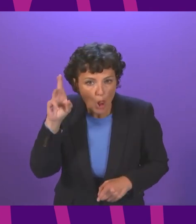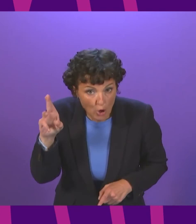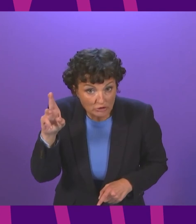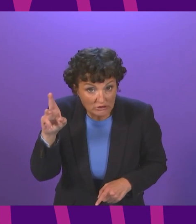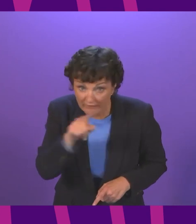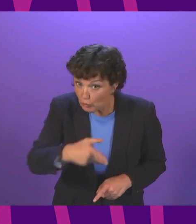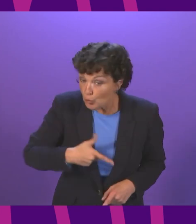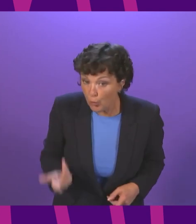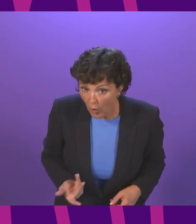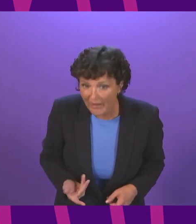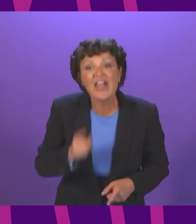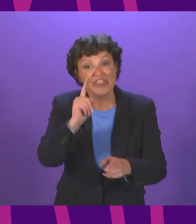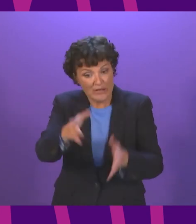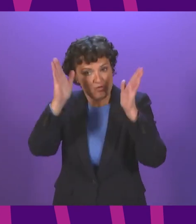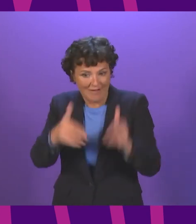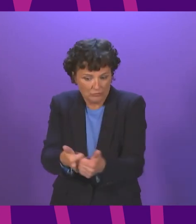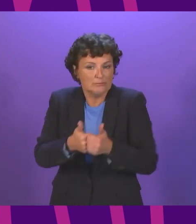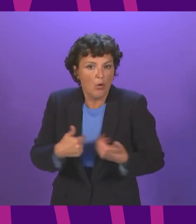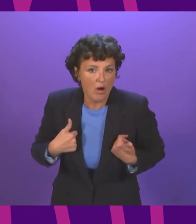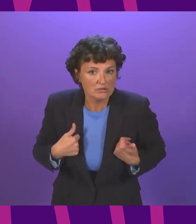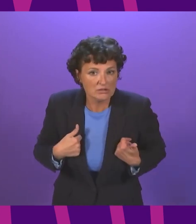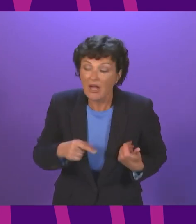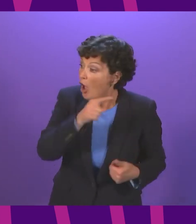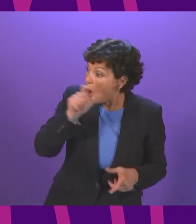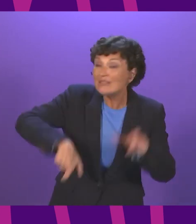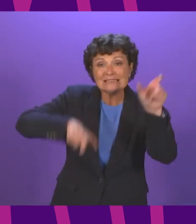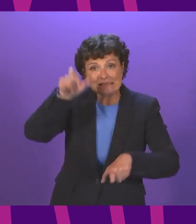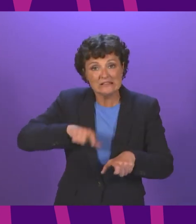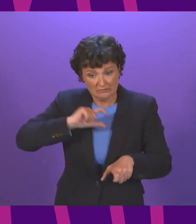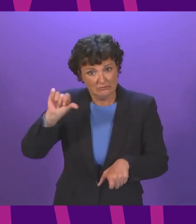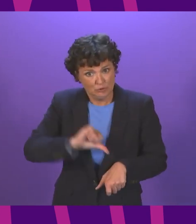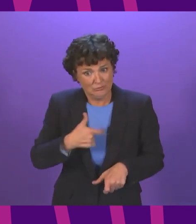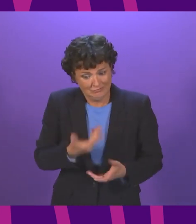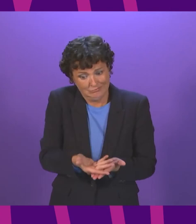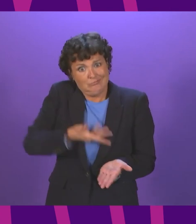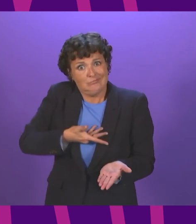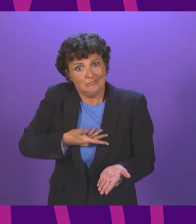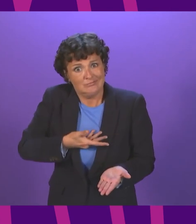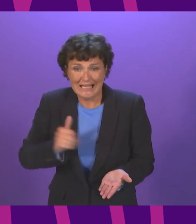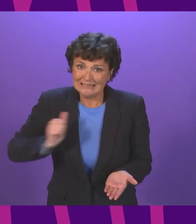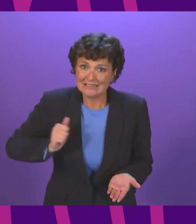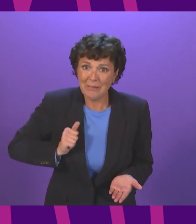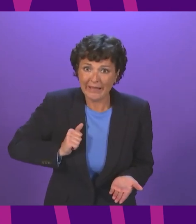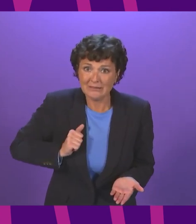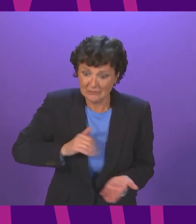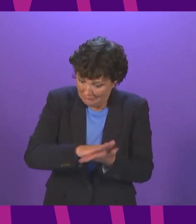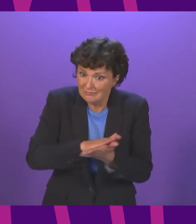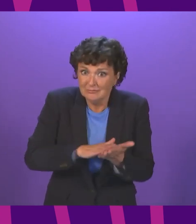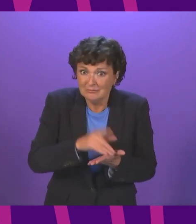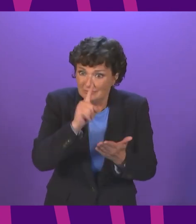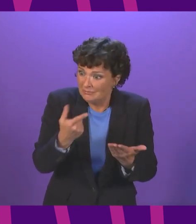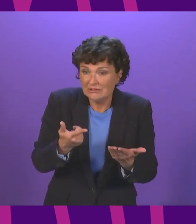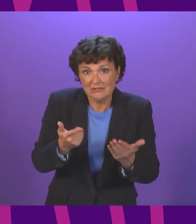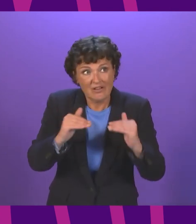the quality of care and the standards they should be entitled to expect, then what comes with that will be some of the requirements that are